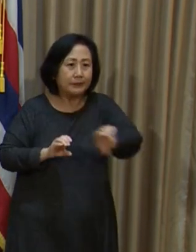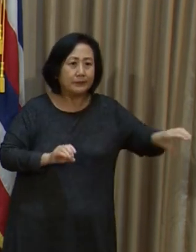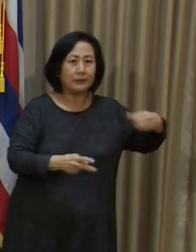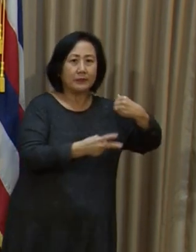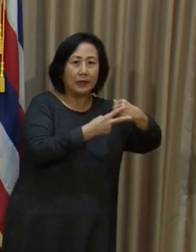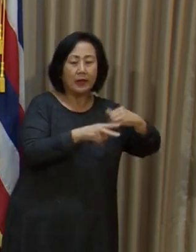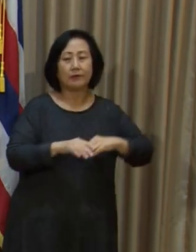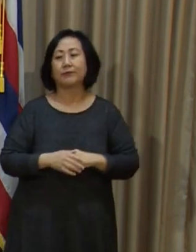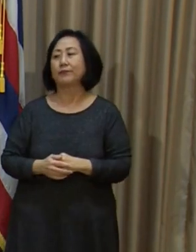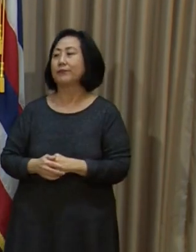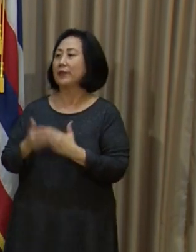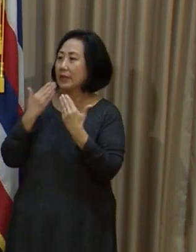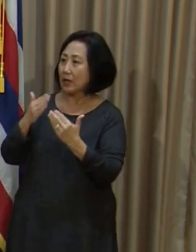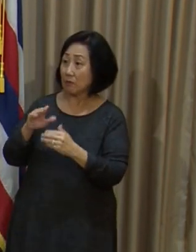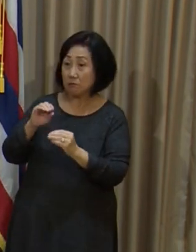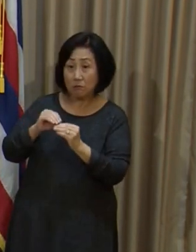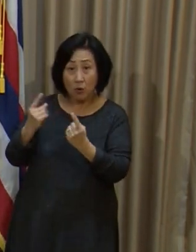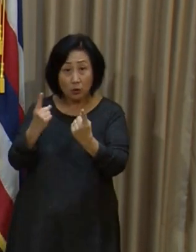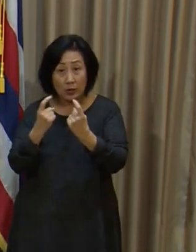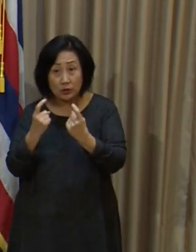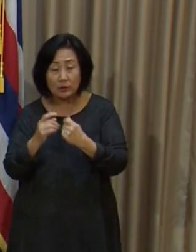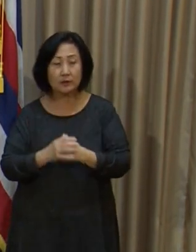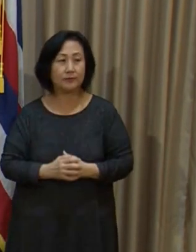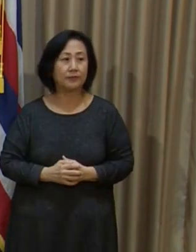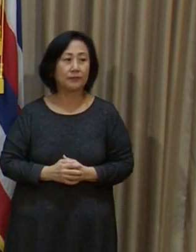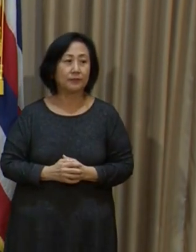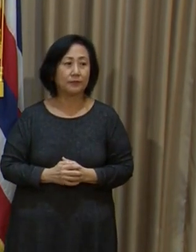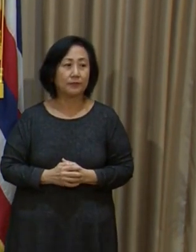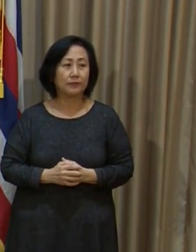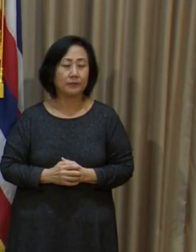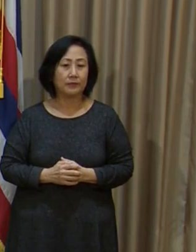Dr. Kimball. Anyone else? Any other questions?